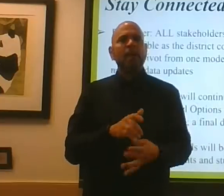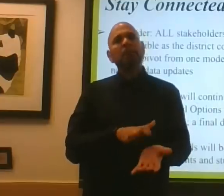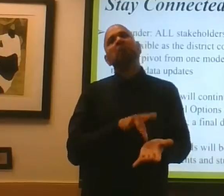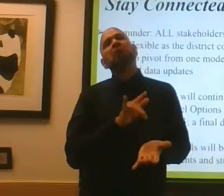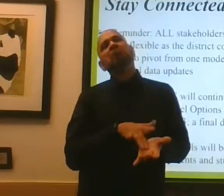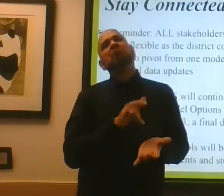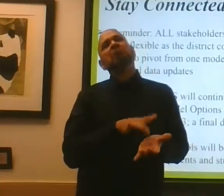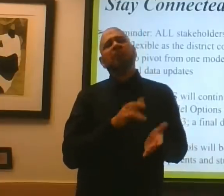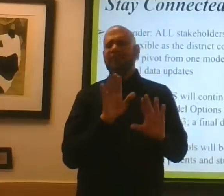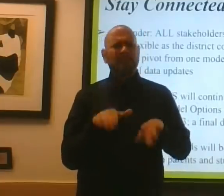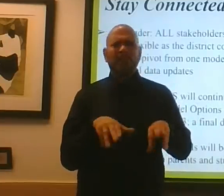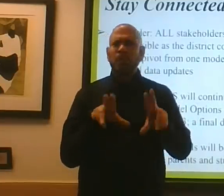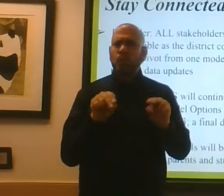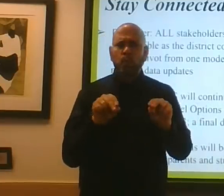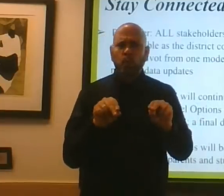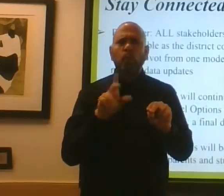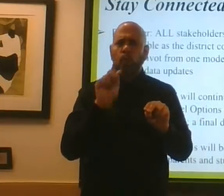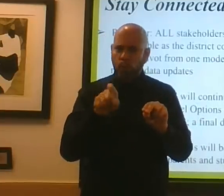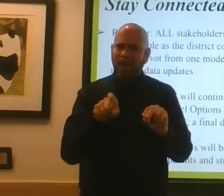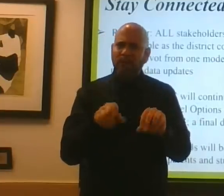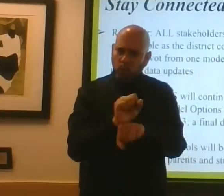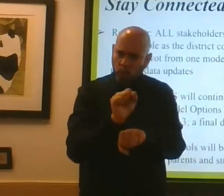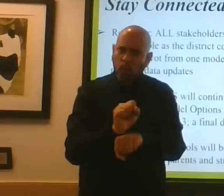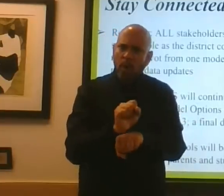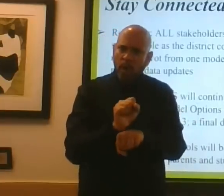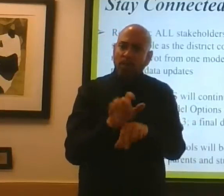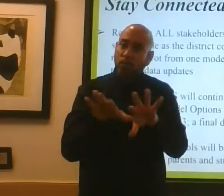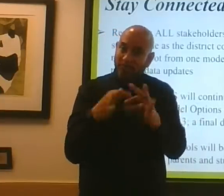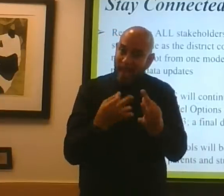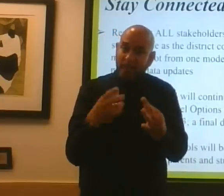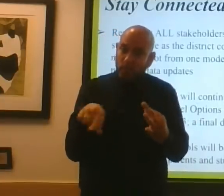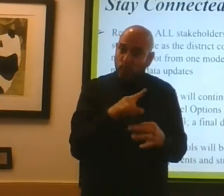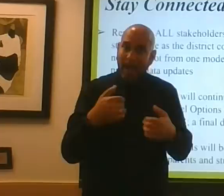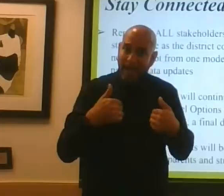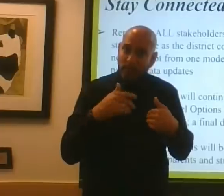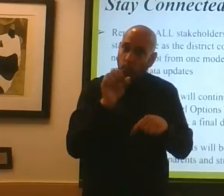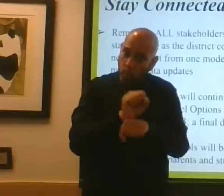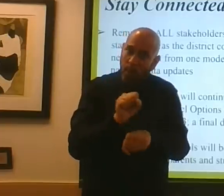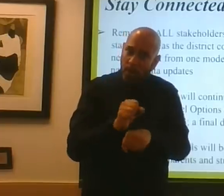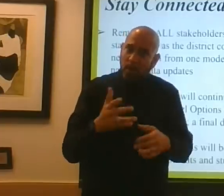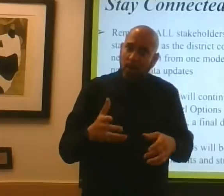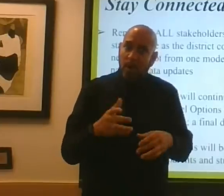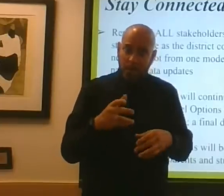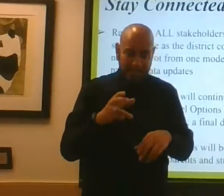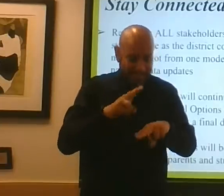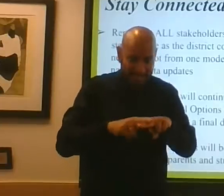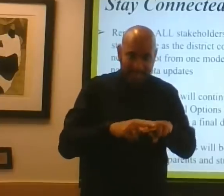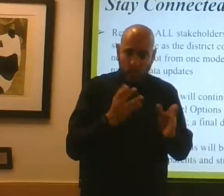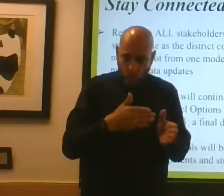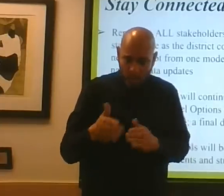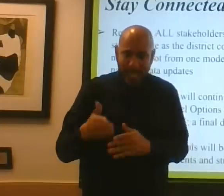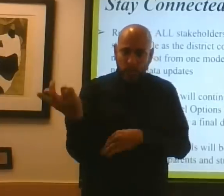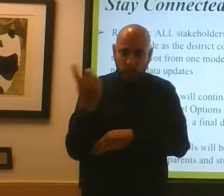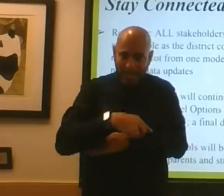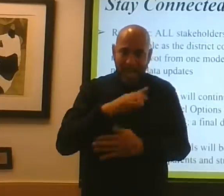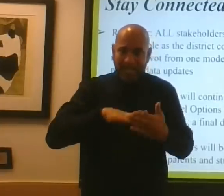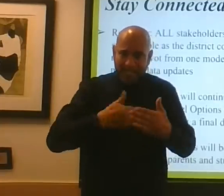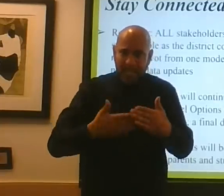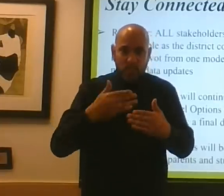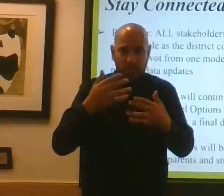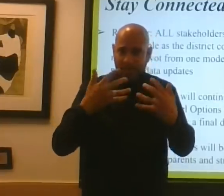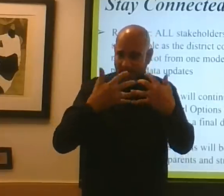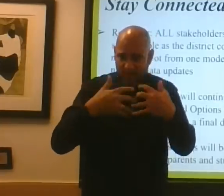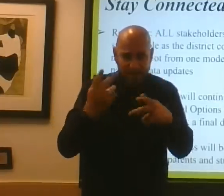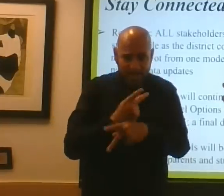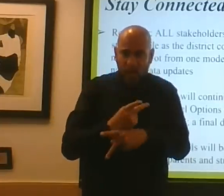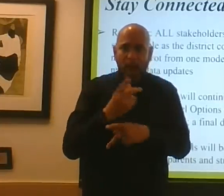got work to do. Families, you've got work to do. You've got to work, sit down, organize your day, organize your schedule, figure out what we got to